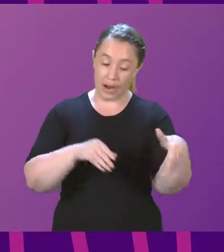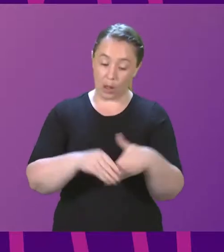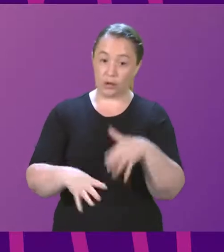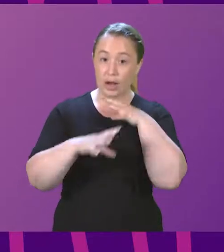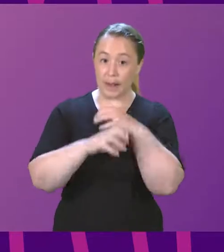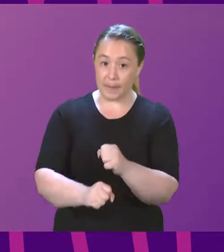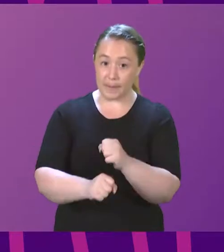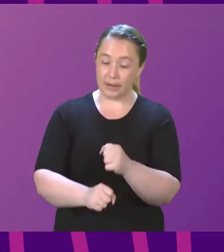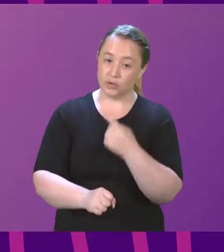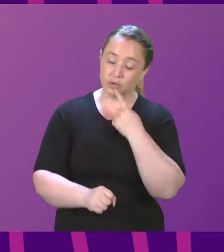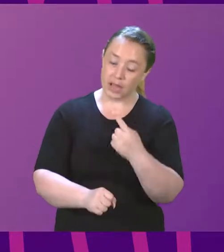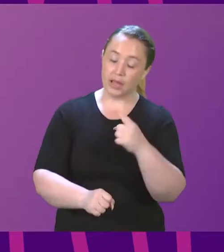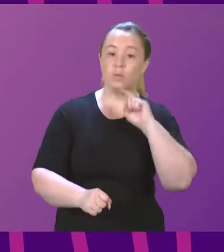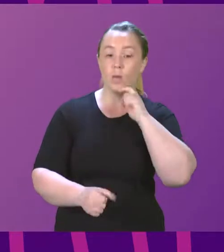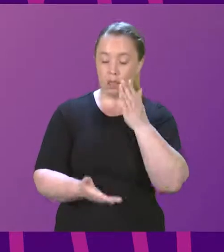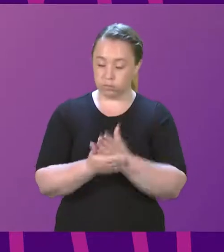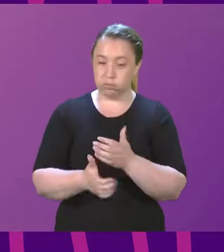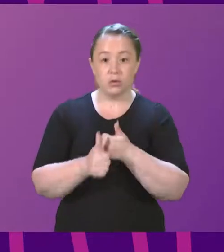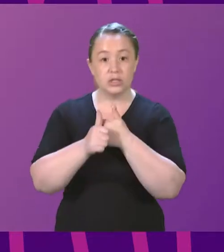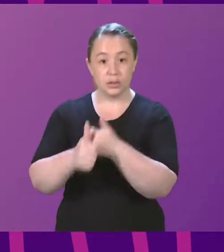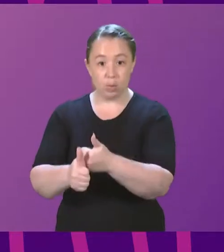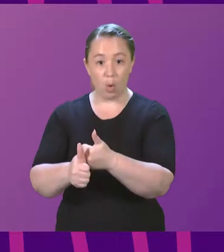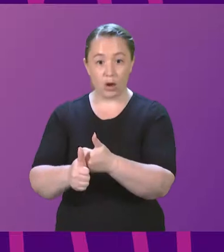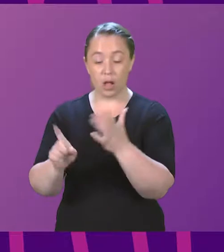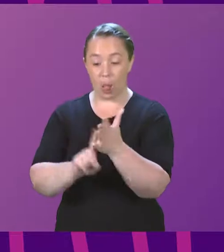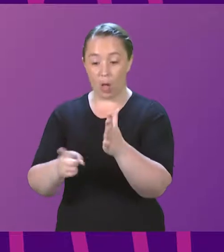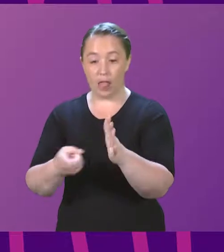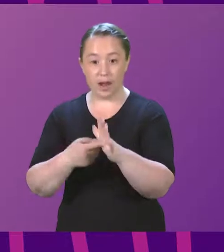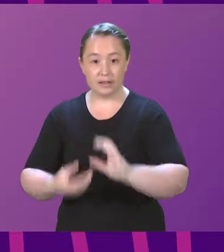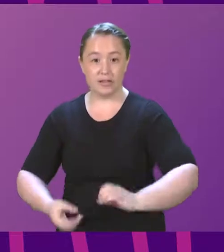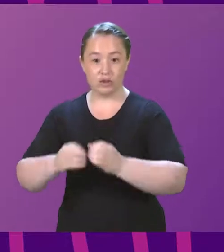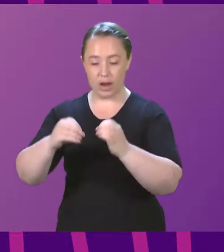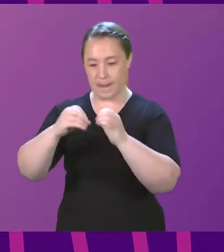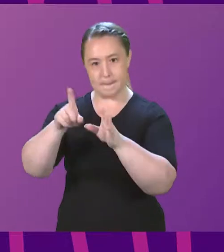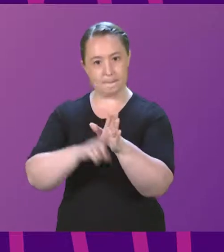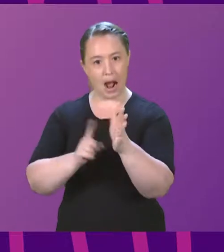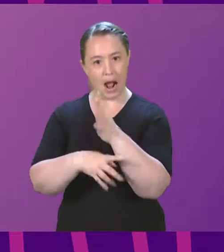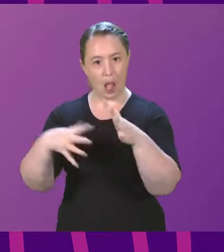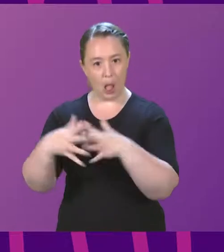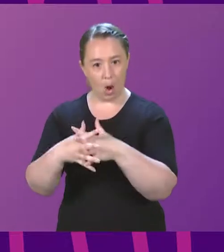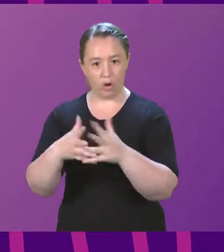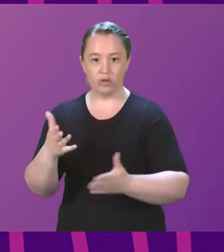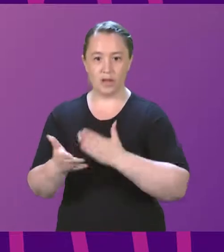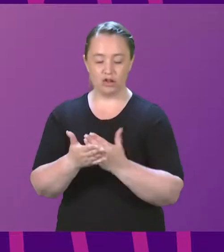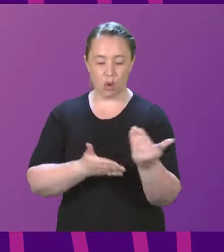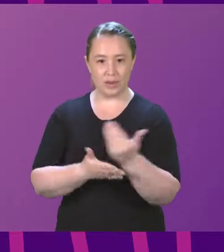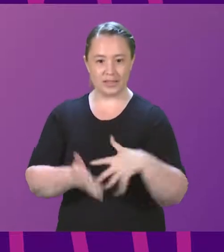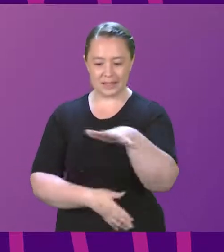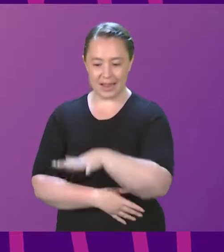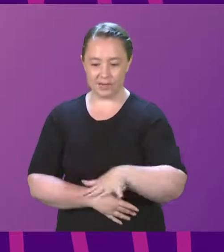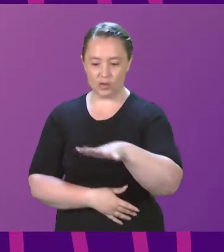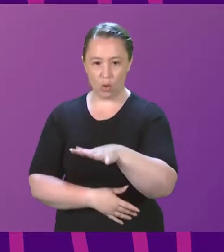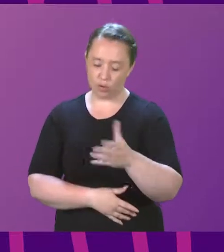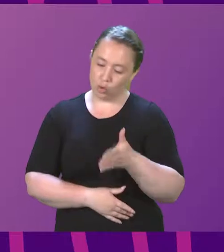any local authority who wishes to establish bylaws to create protest-free safe zones outside clinics that provide abortion services.